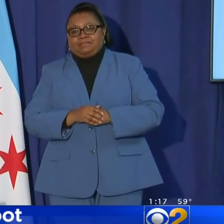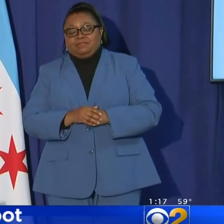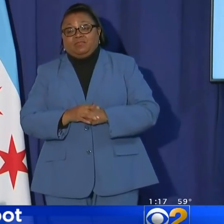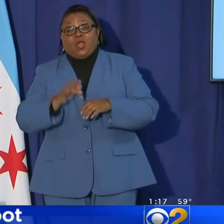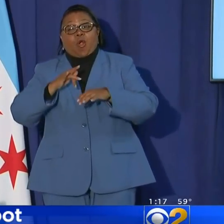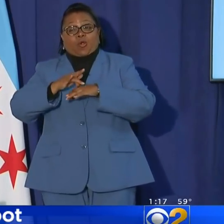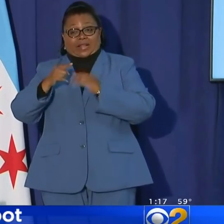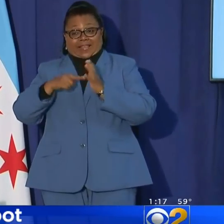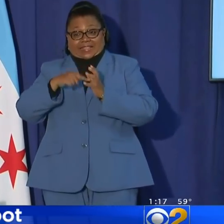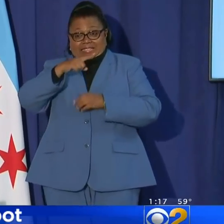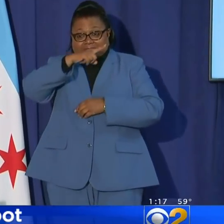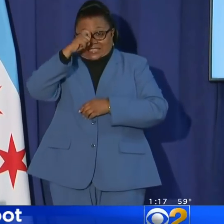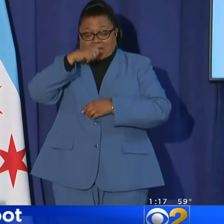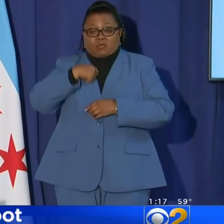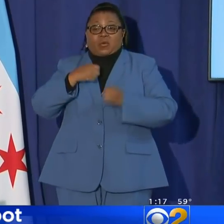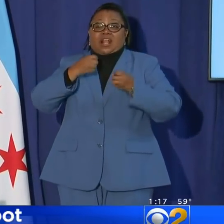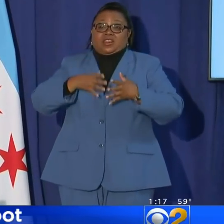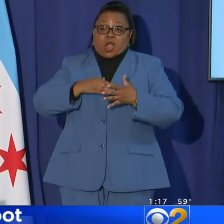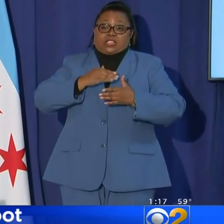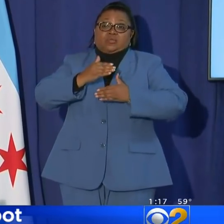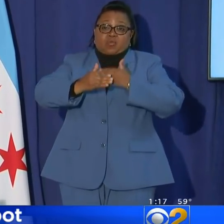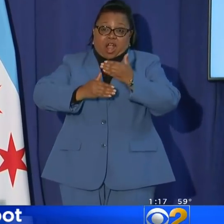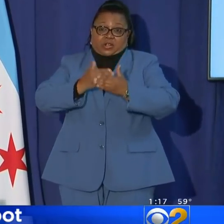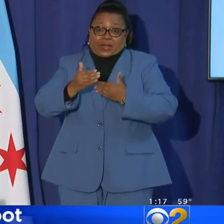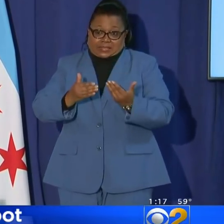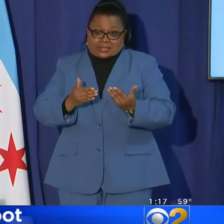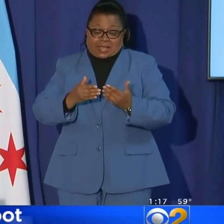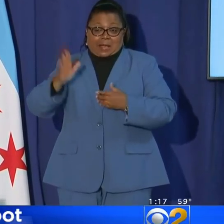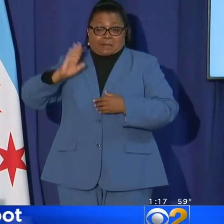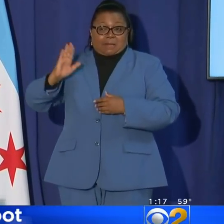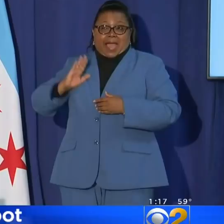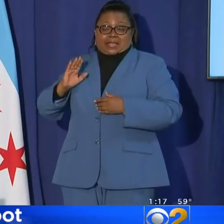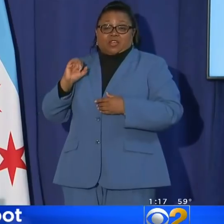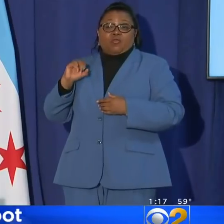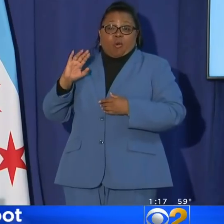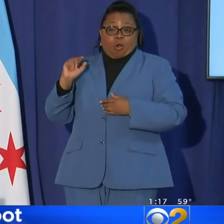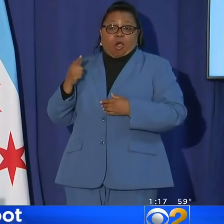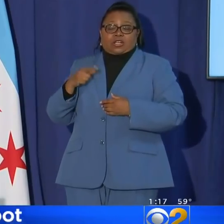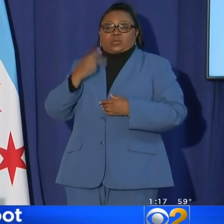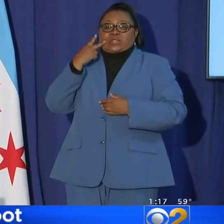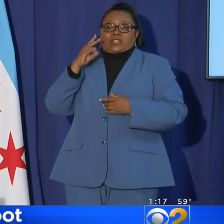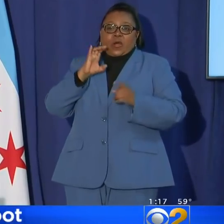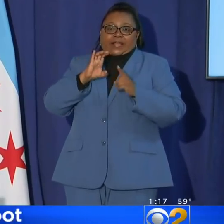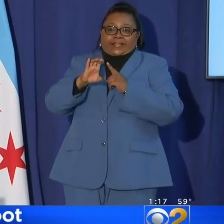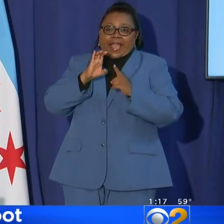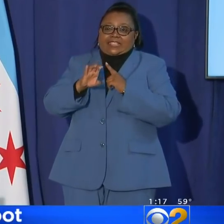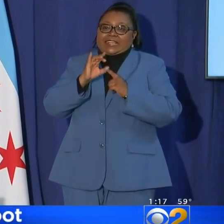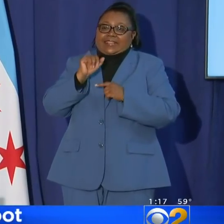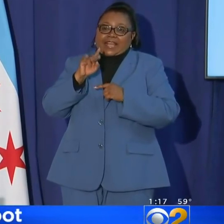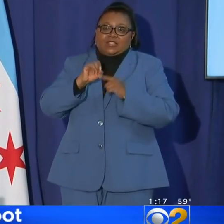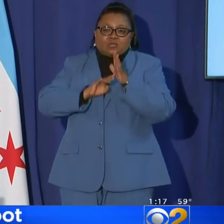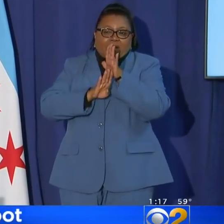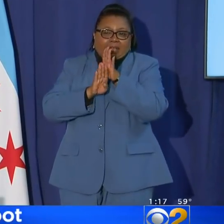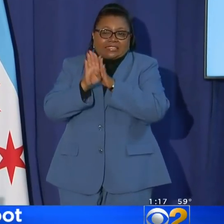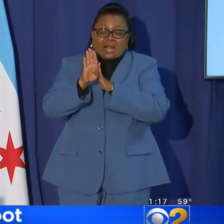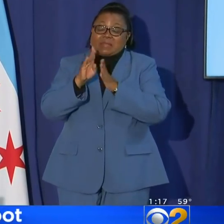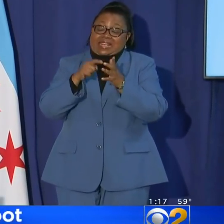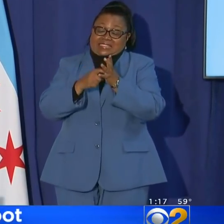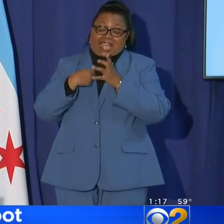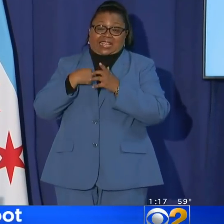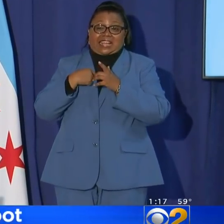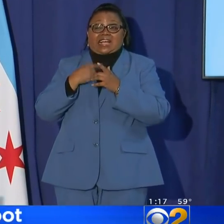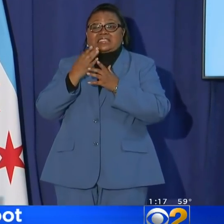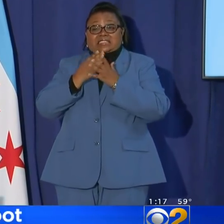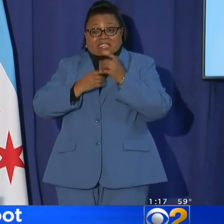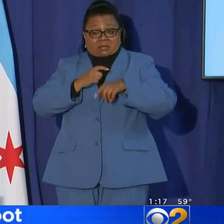Earlier this summer, we lost progress. Back in August, we saw cases really shoot up and it's taken us